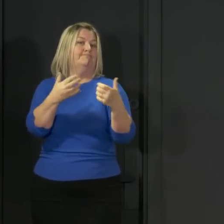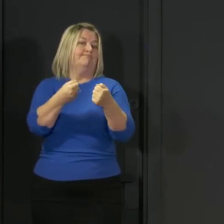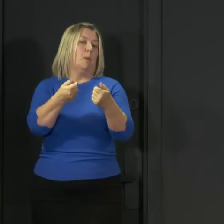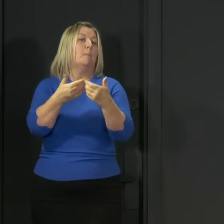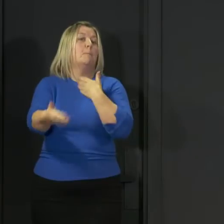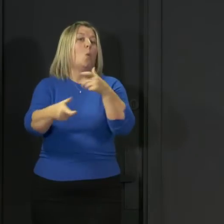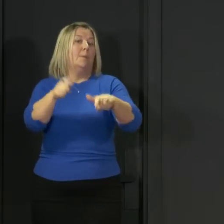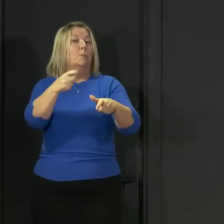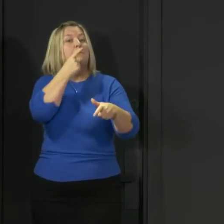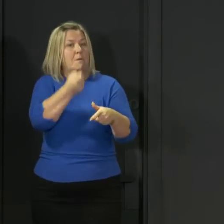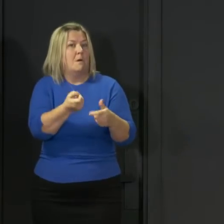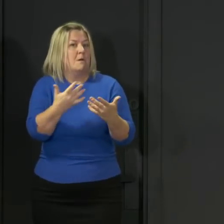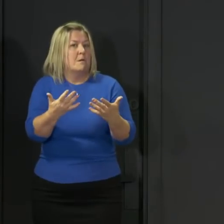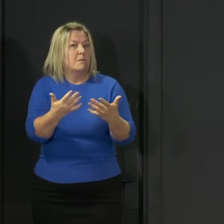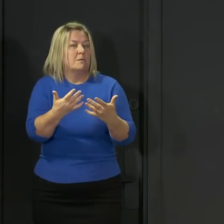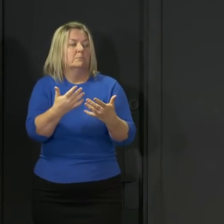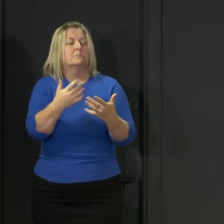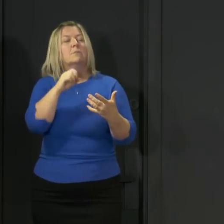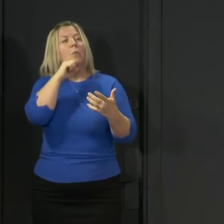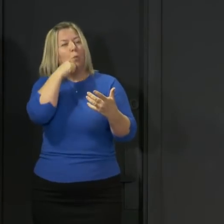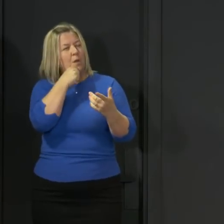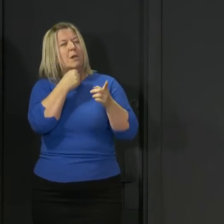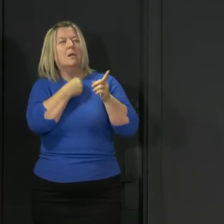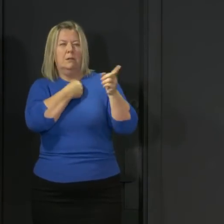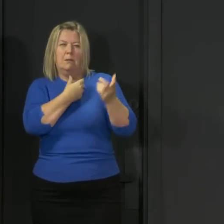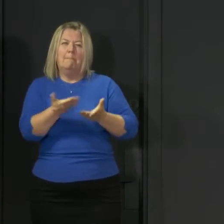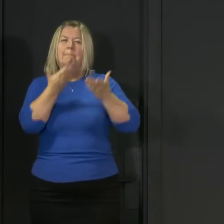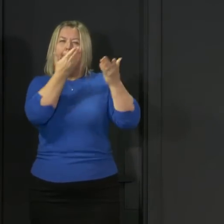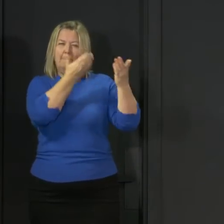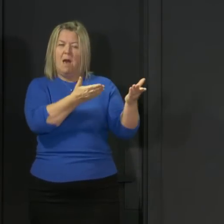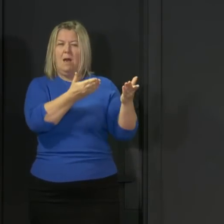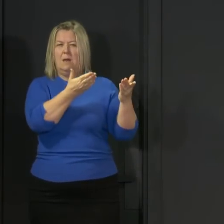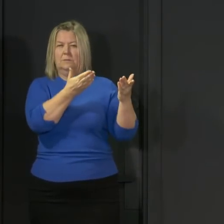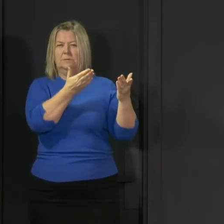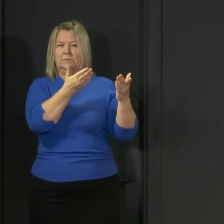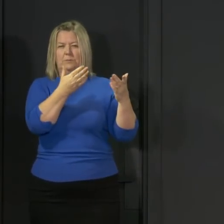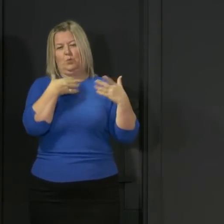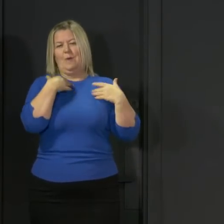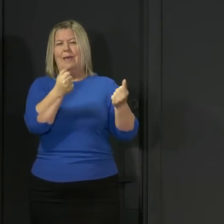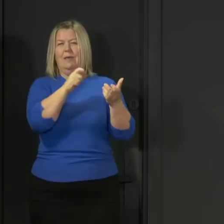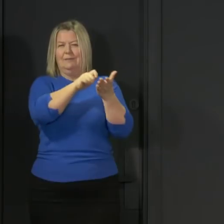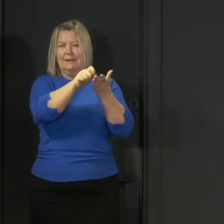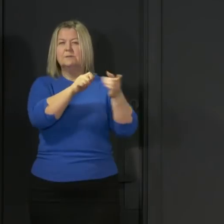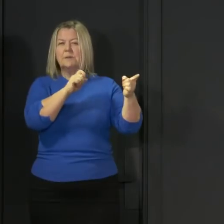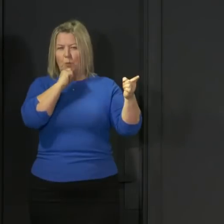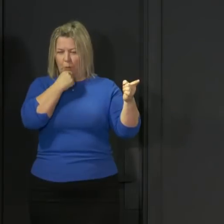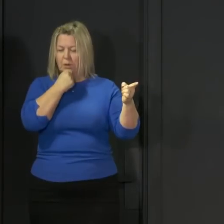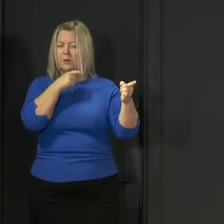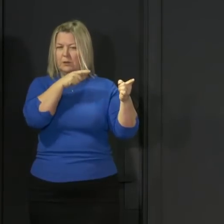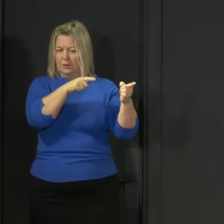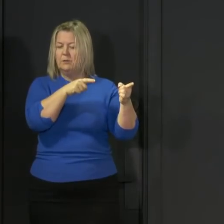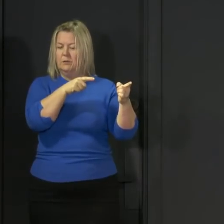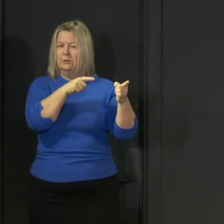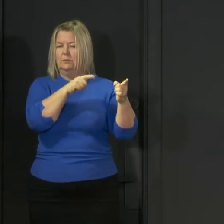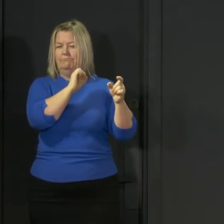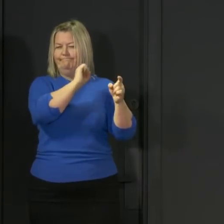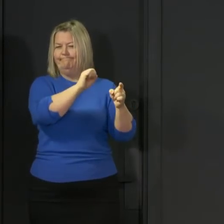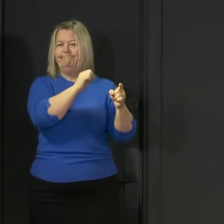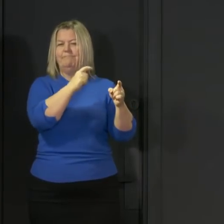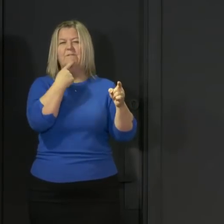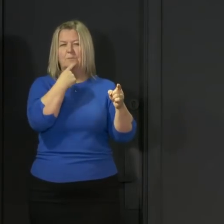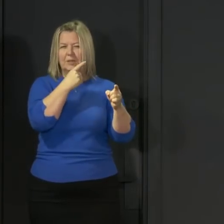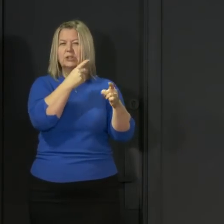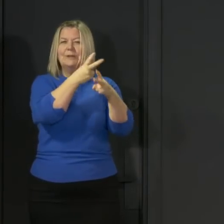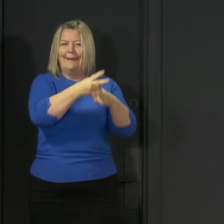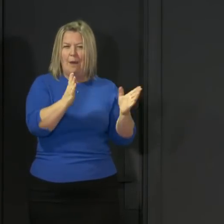will say a bit more in a moment about testing in care homes. The change I will talk about is that anyone